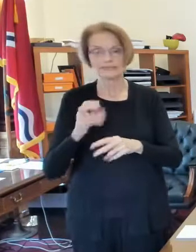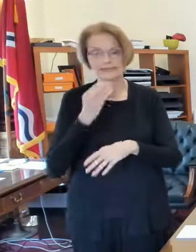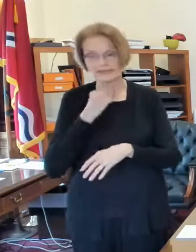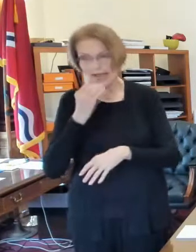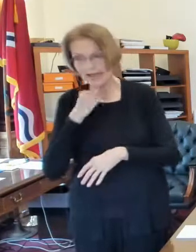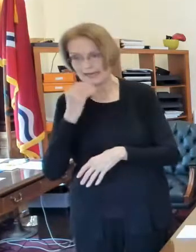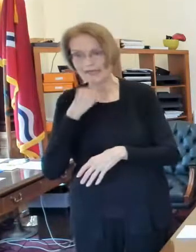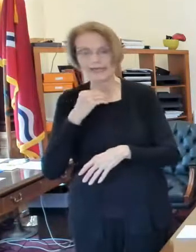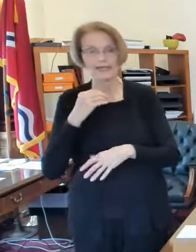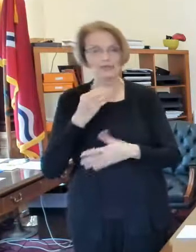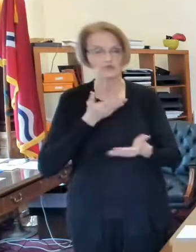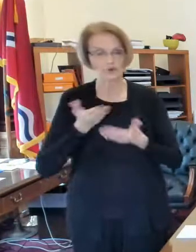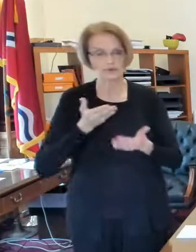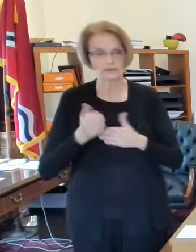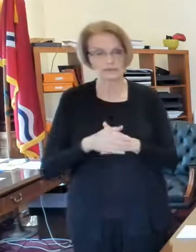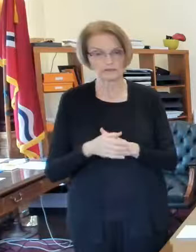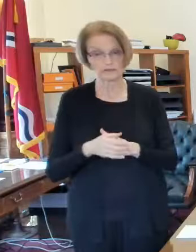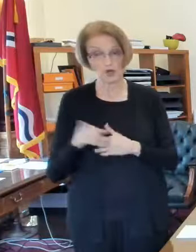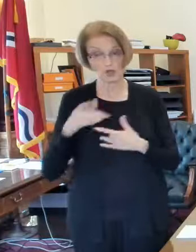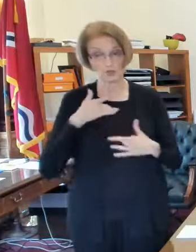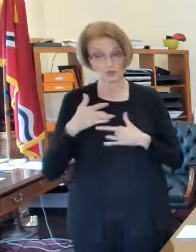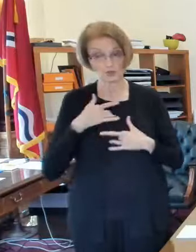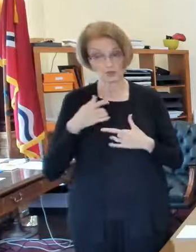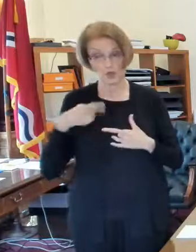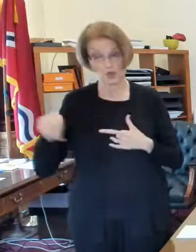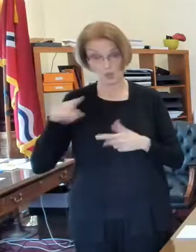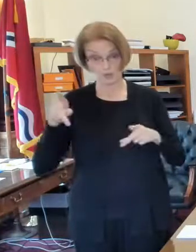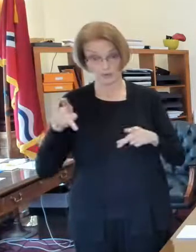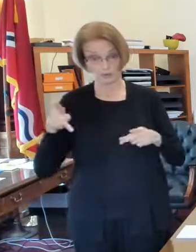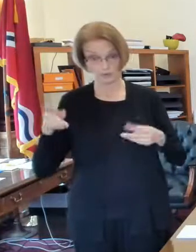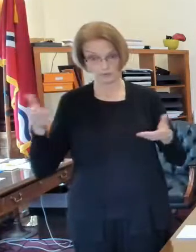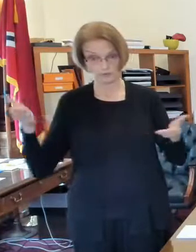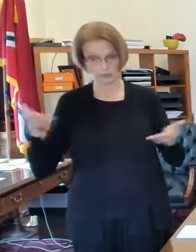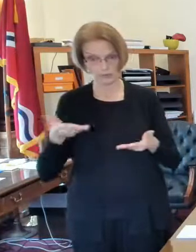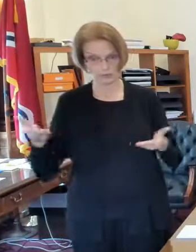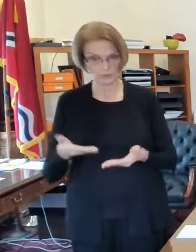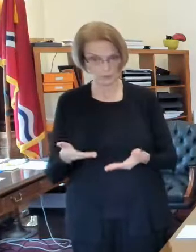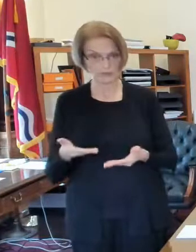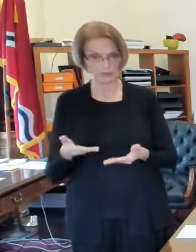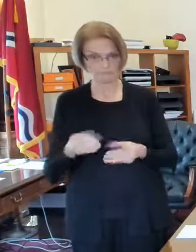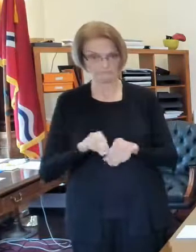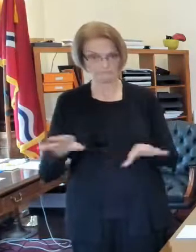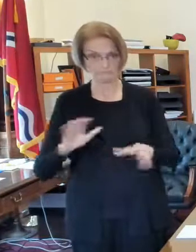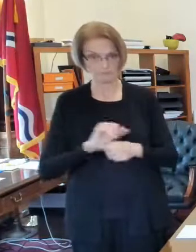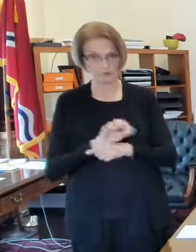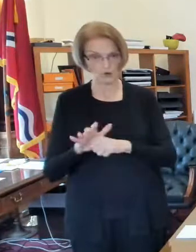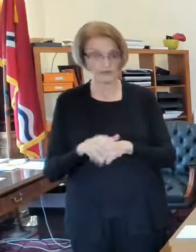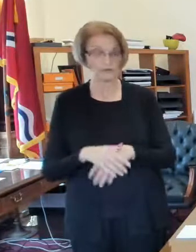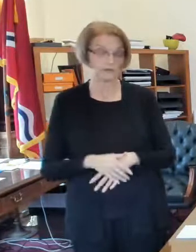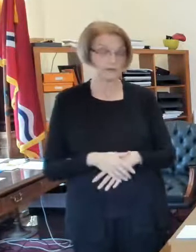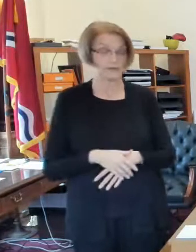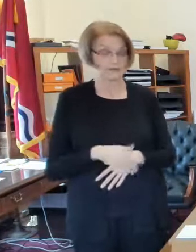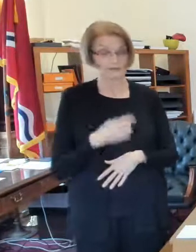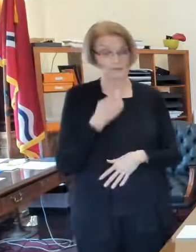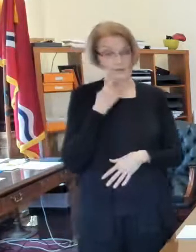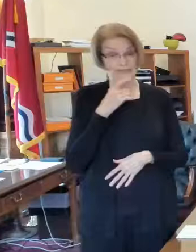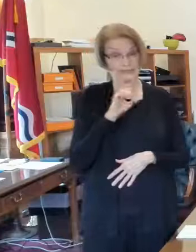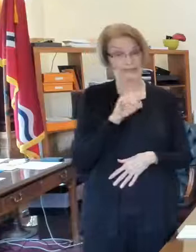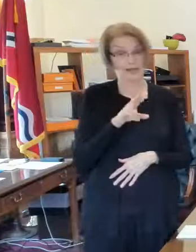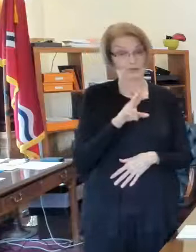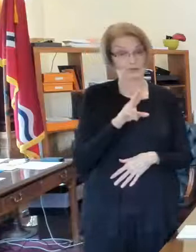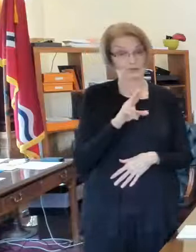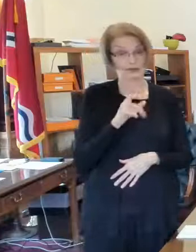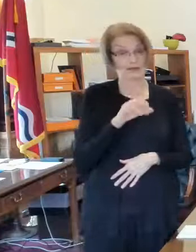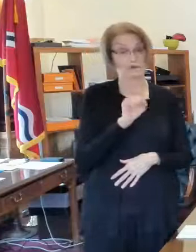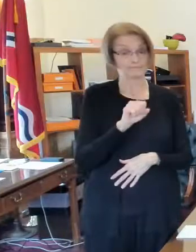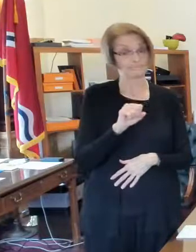uh bringing covid with them well let me just say and i know you just heard from dr eckles covid is everywhere you look at